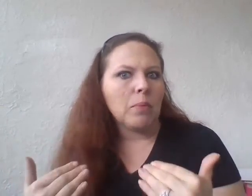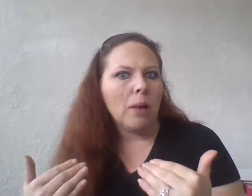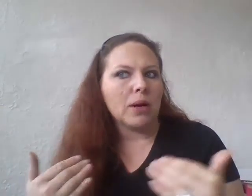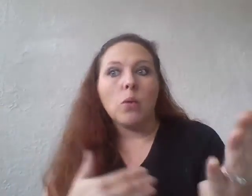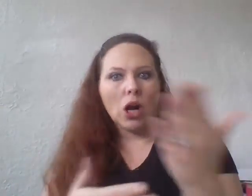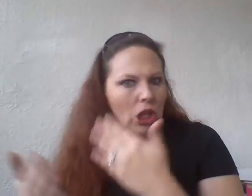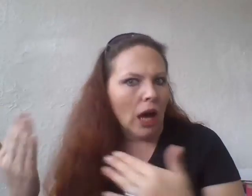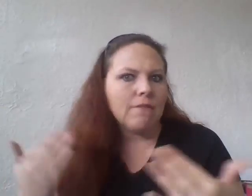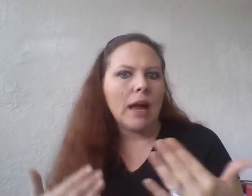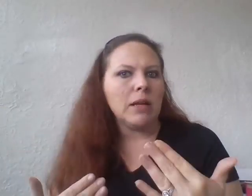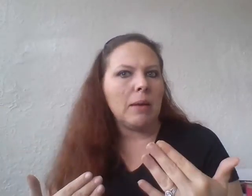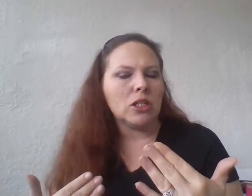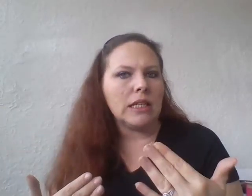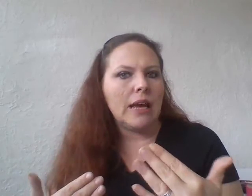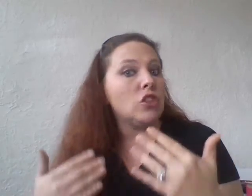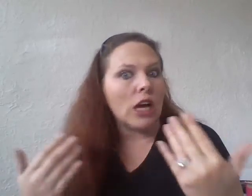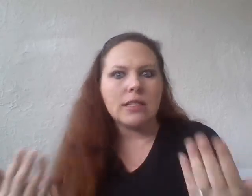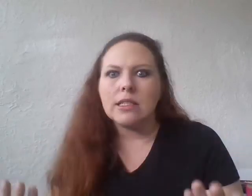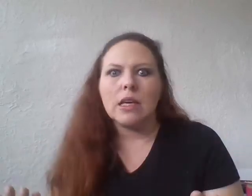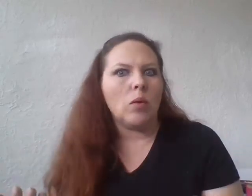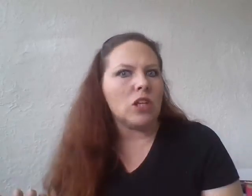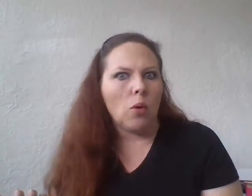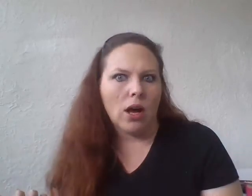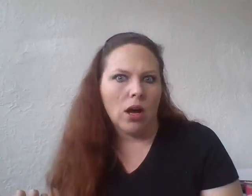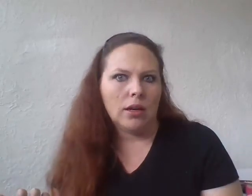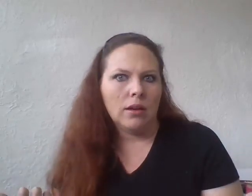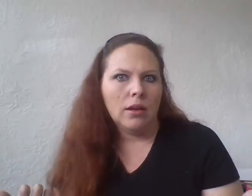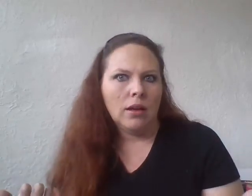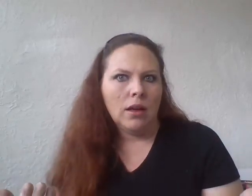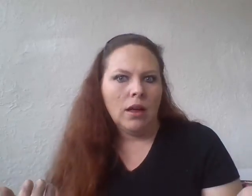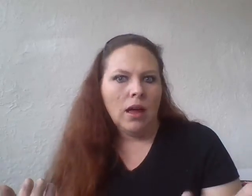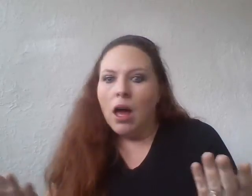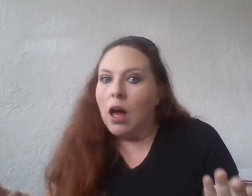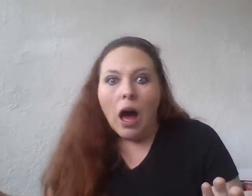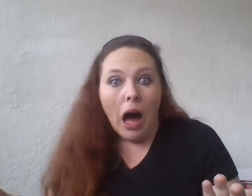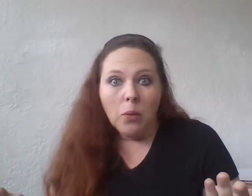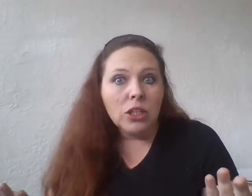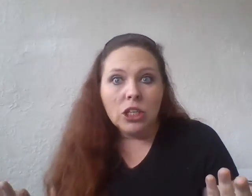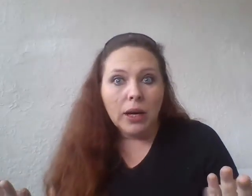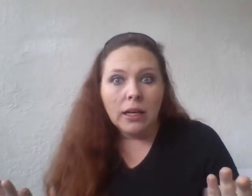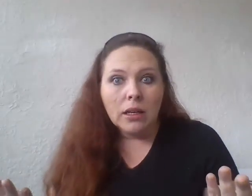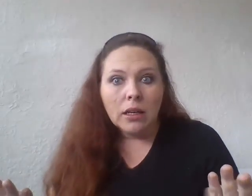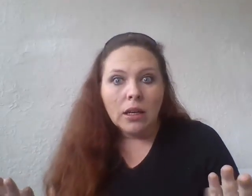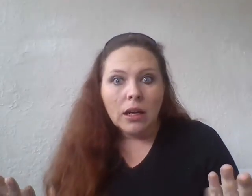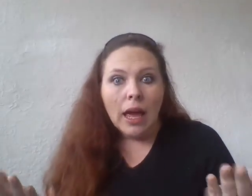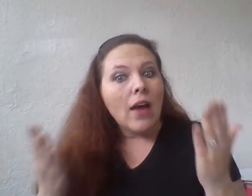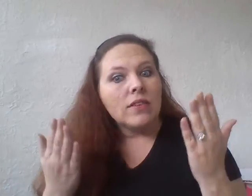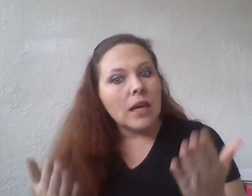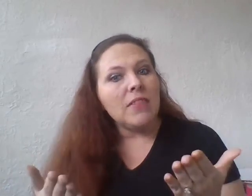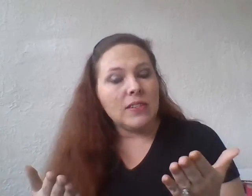property, where a lot of family members live just to see what was going on. I would do it. Some of these